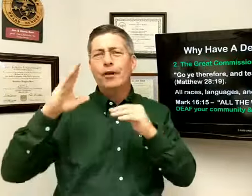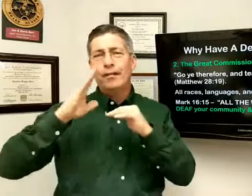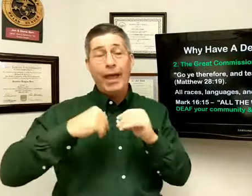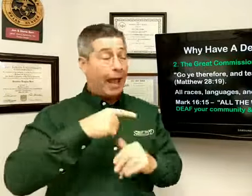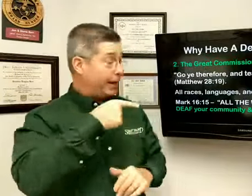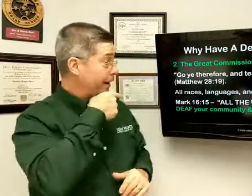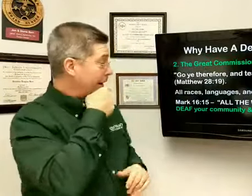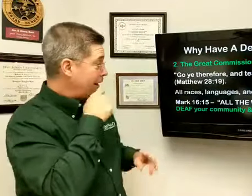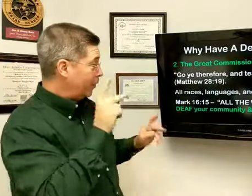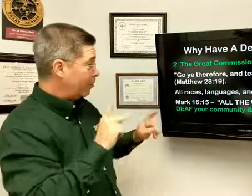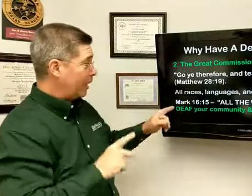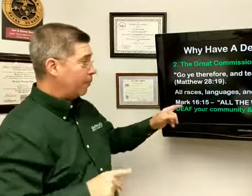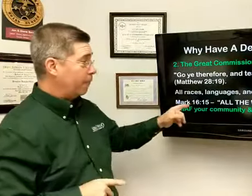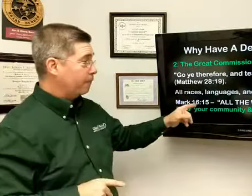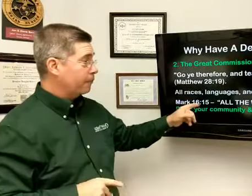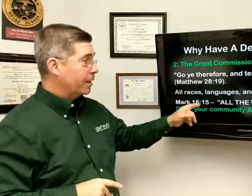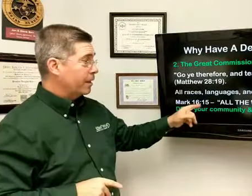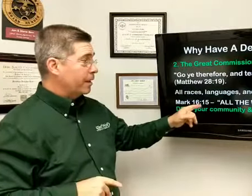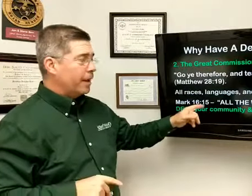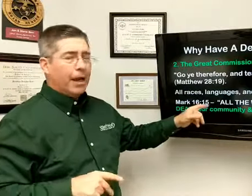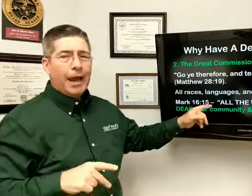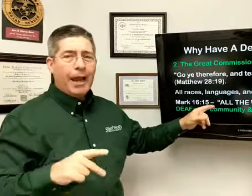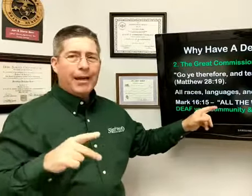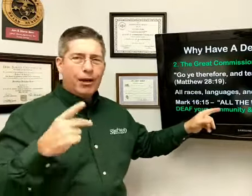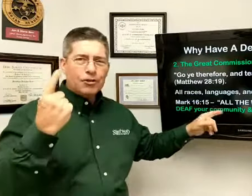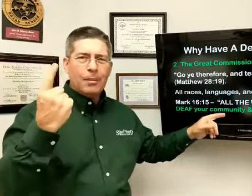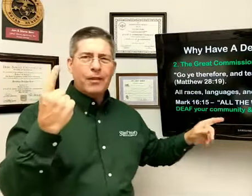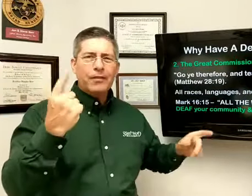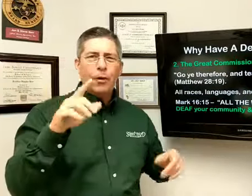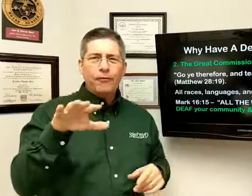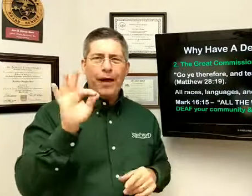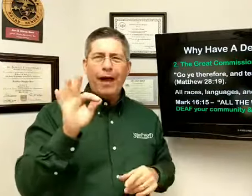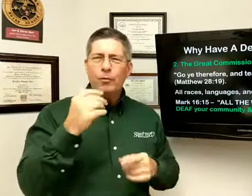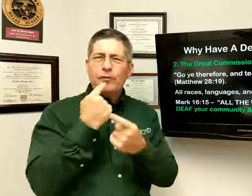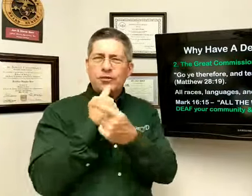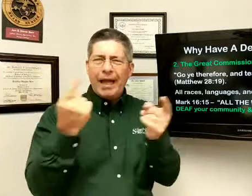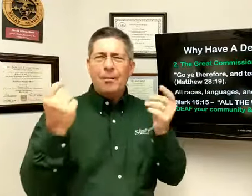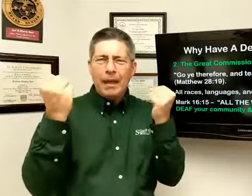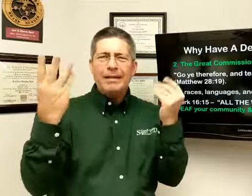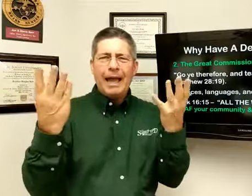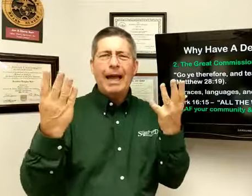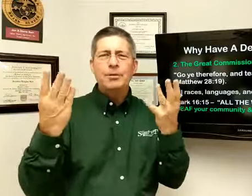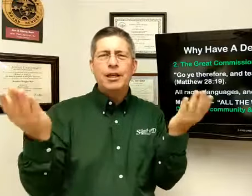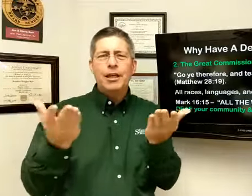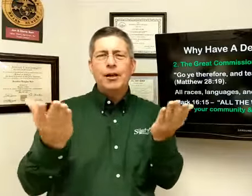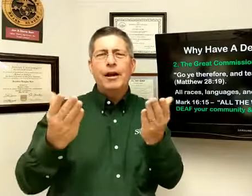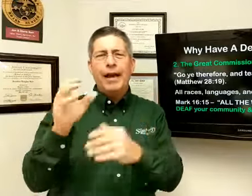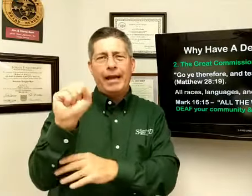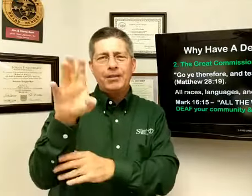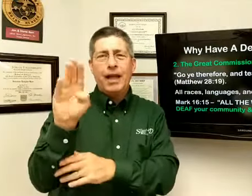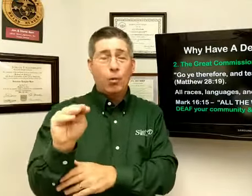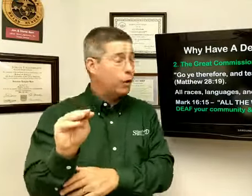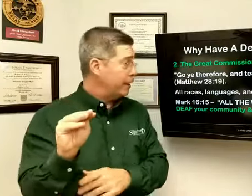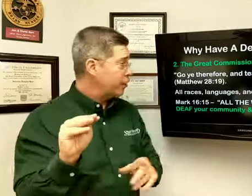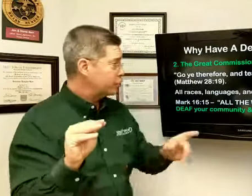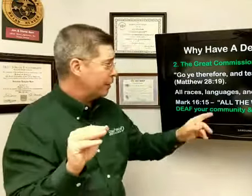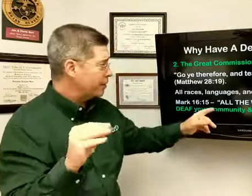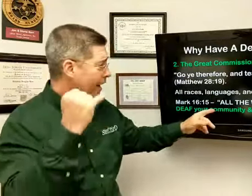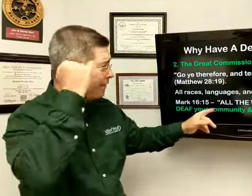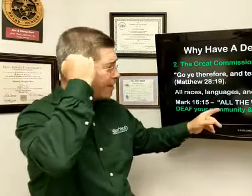than hearing people. And here's something that we've found, we've said it many times here at Silent Word Ministries. And that's